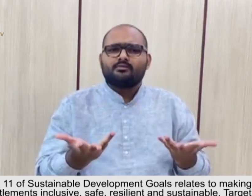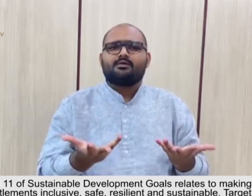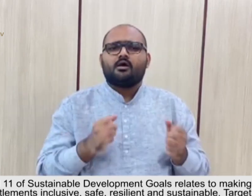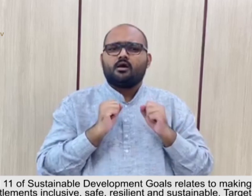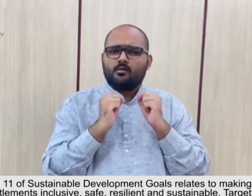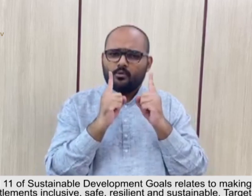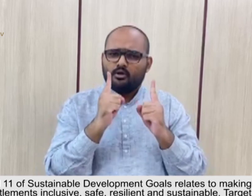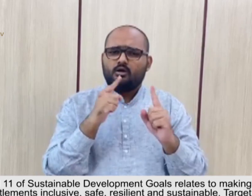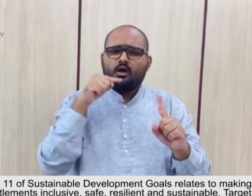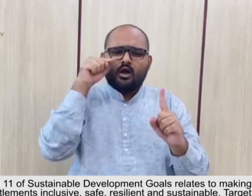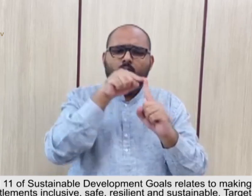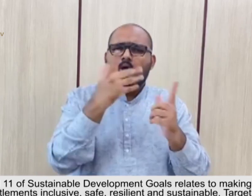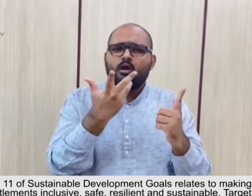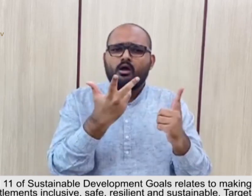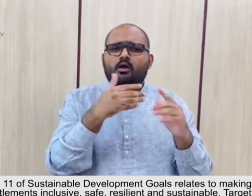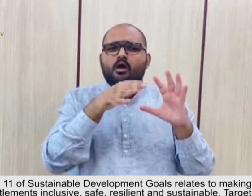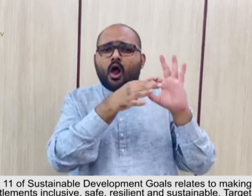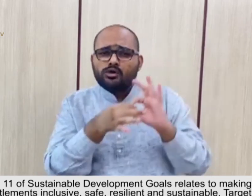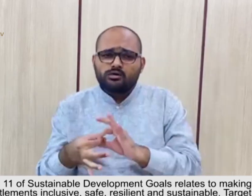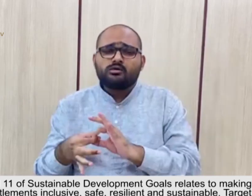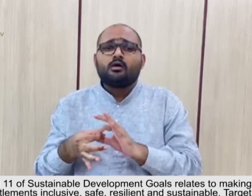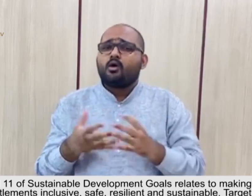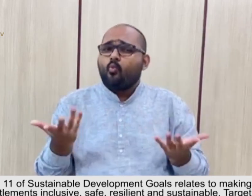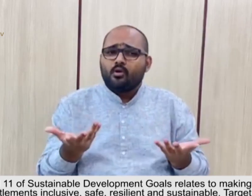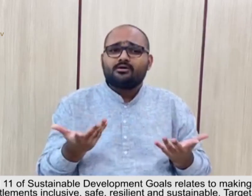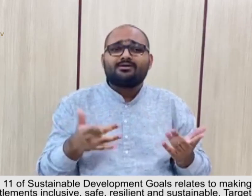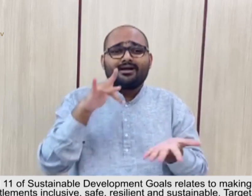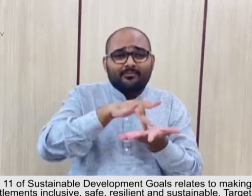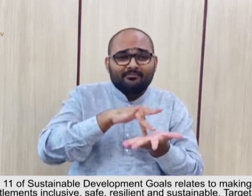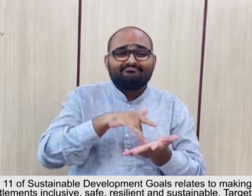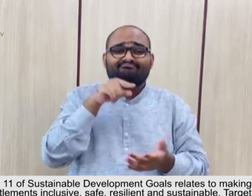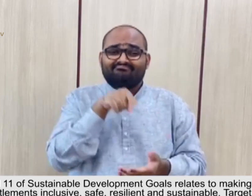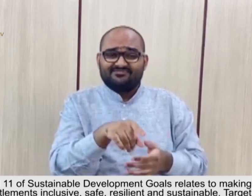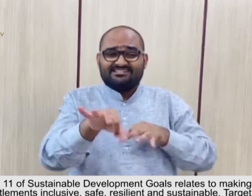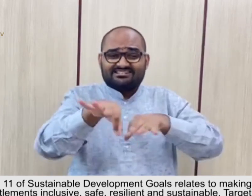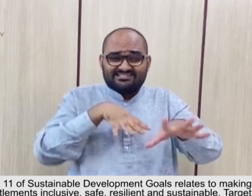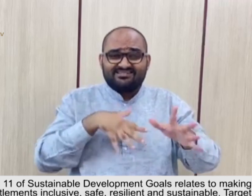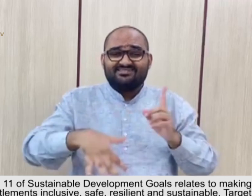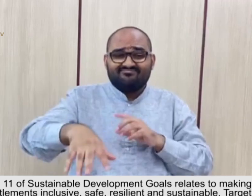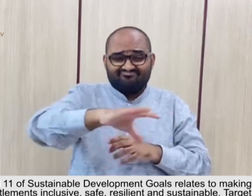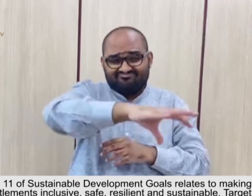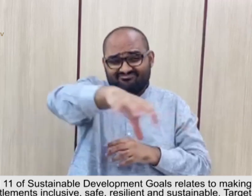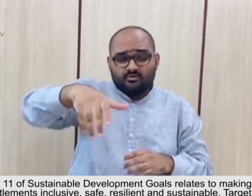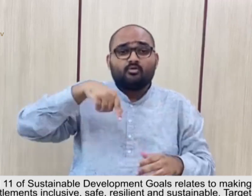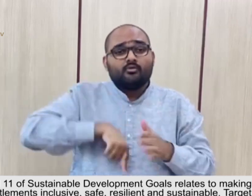of Sustainable Development Goals 10 relates to making cities and